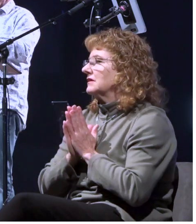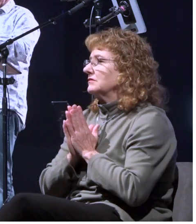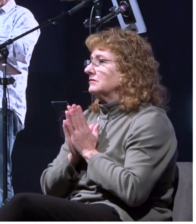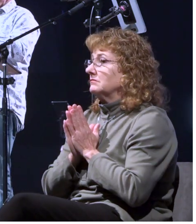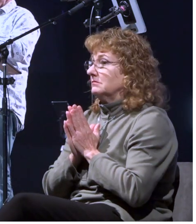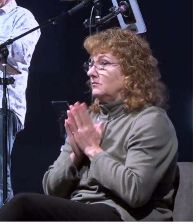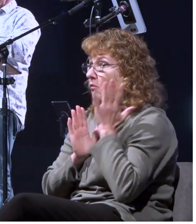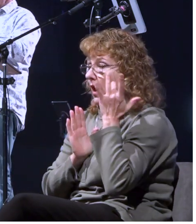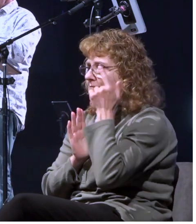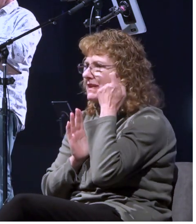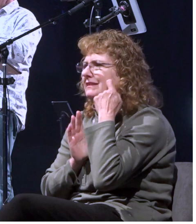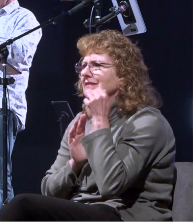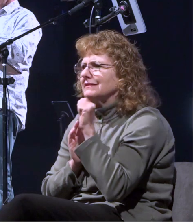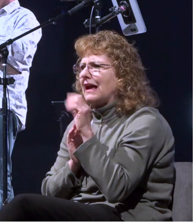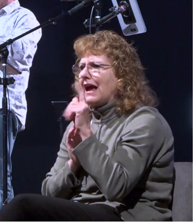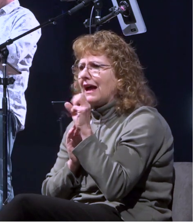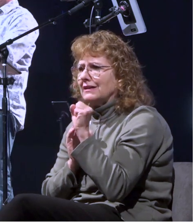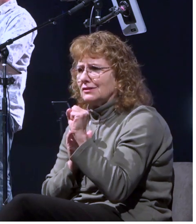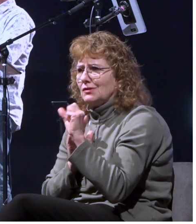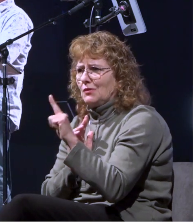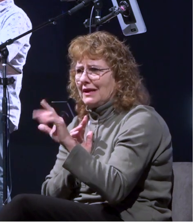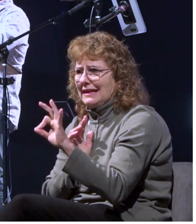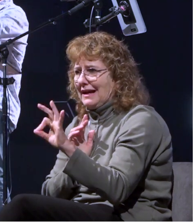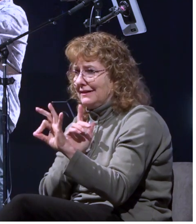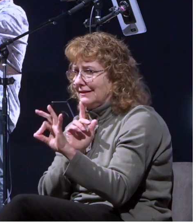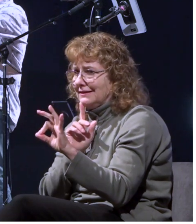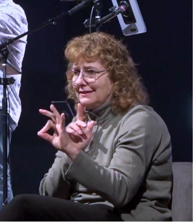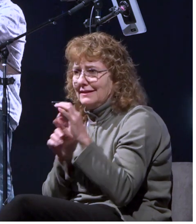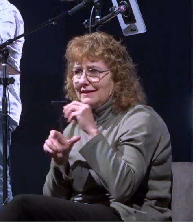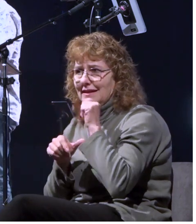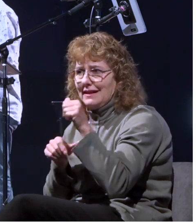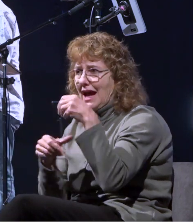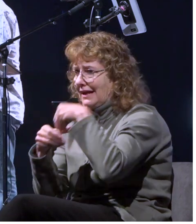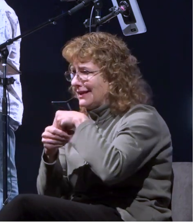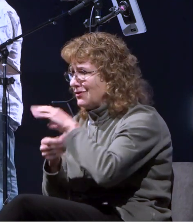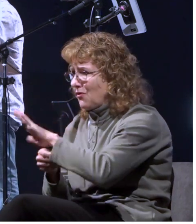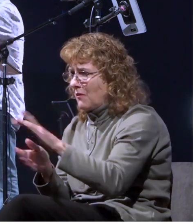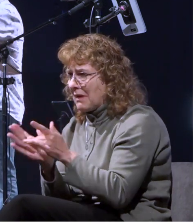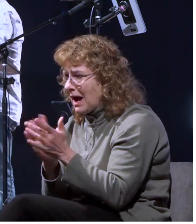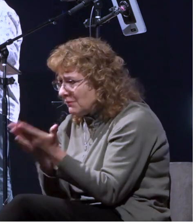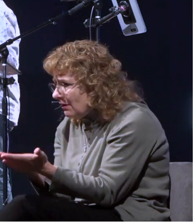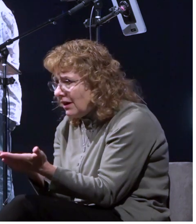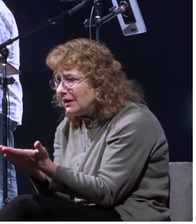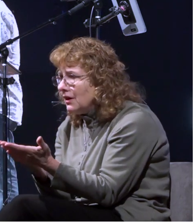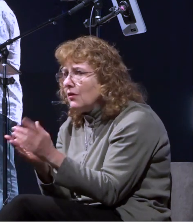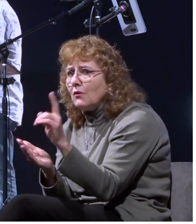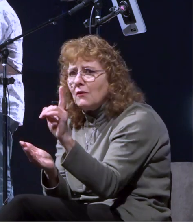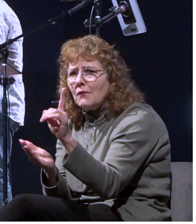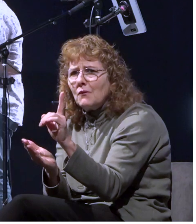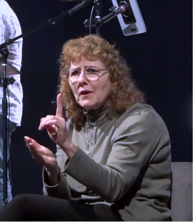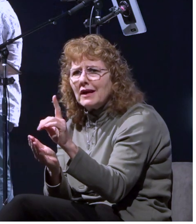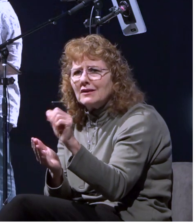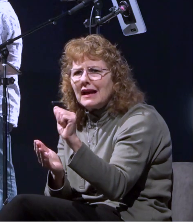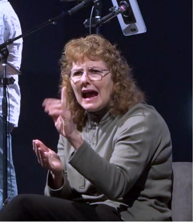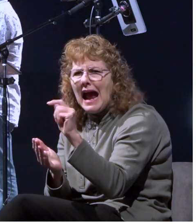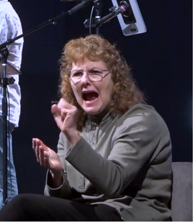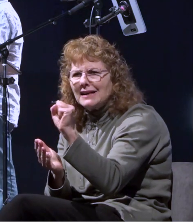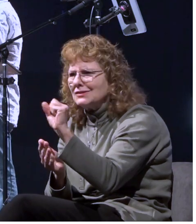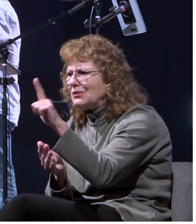uh and it's not written in your bible it's written in your hearts that you are acts 29 and i am acts 29 where